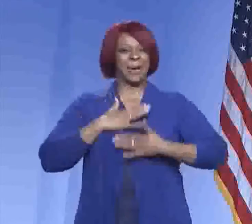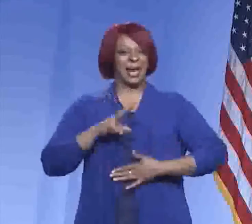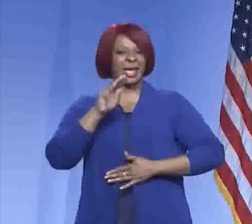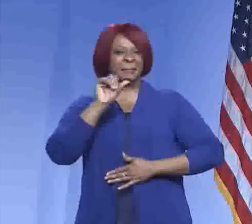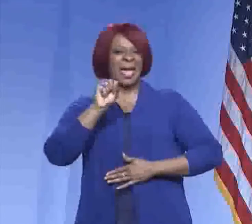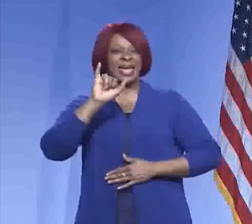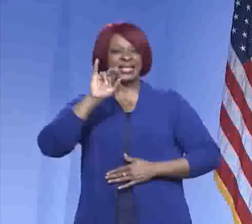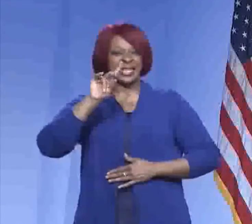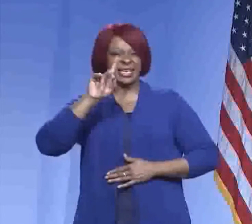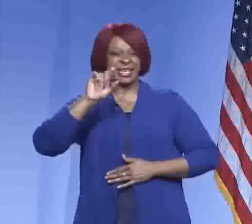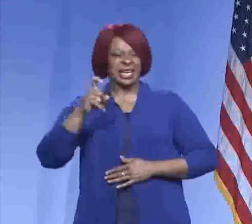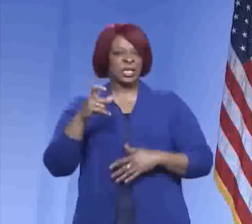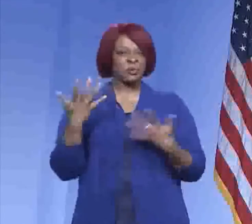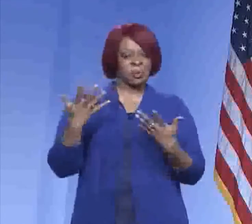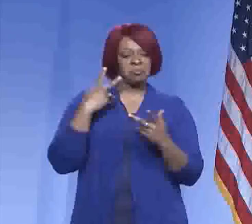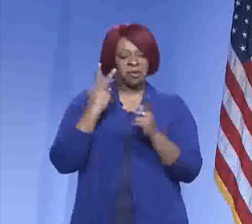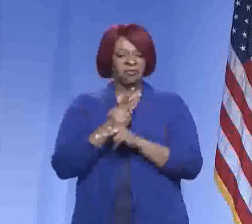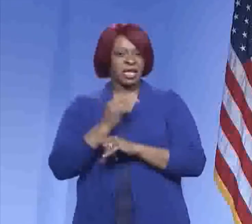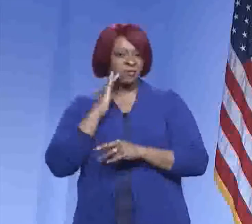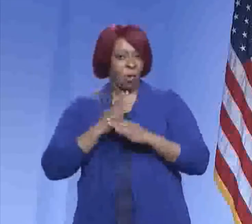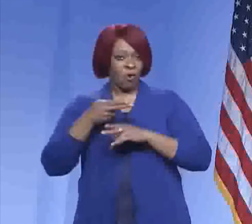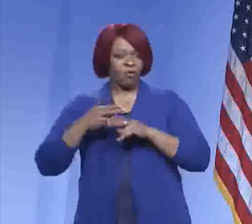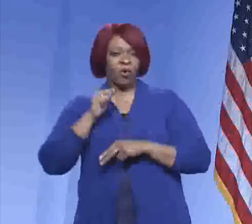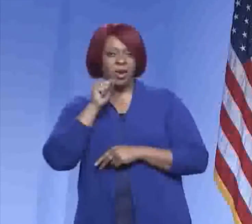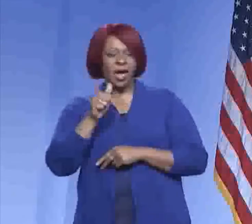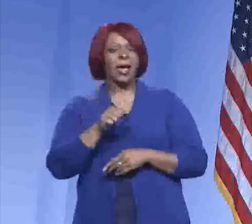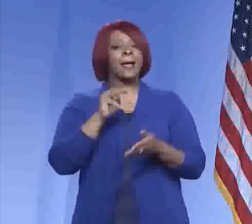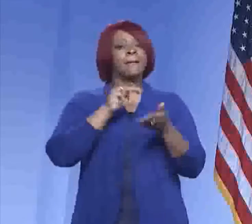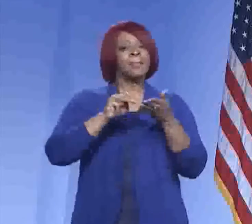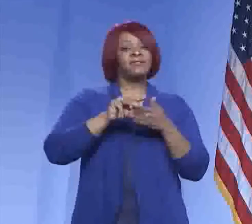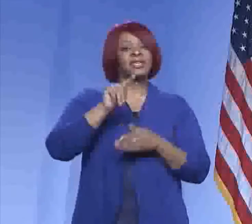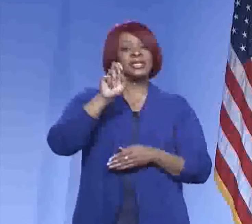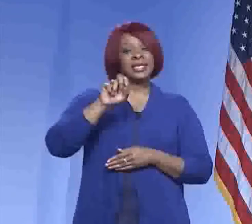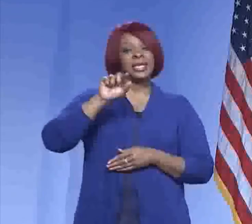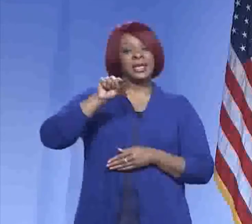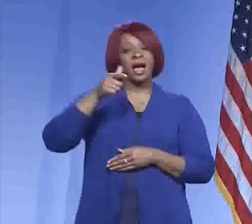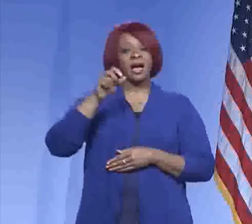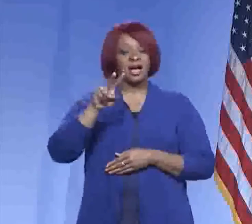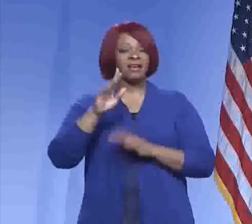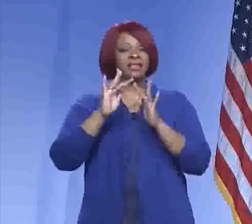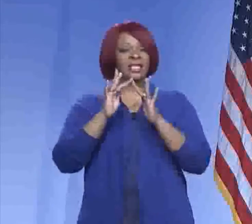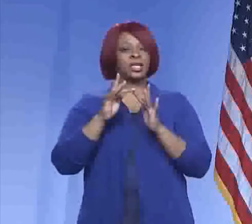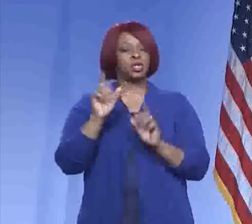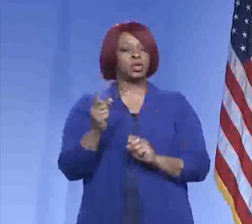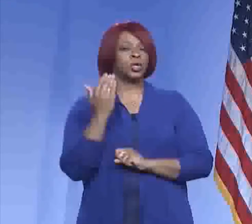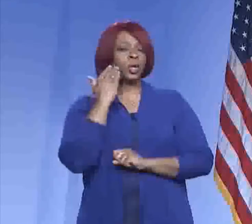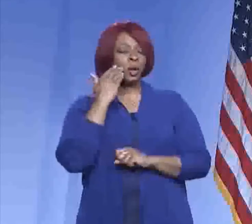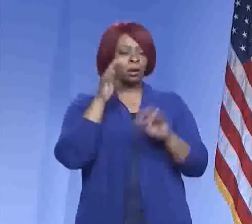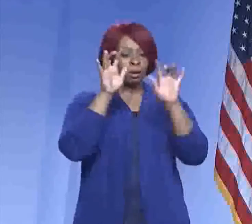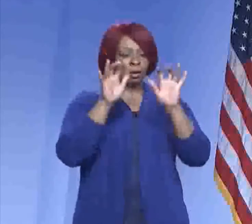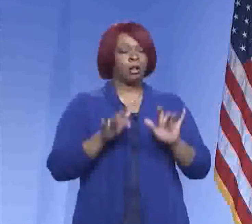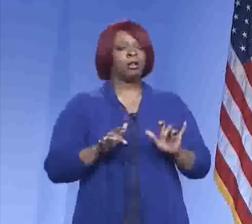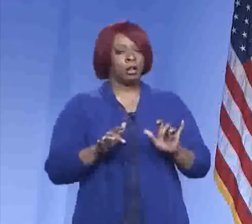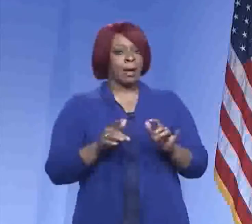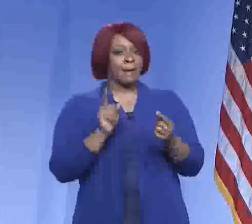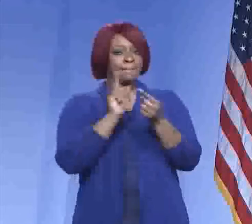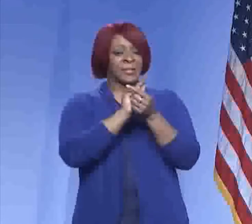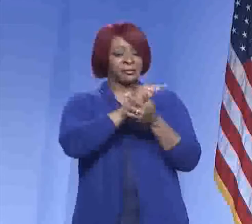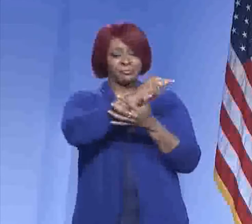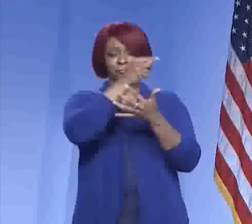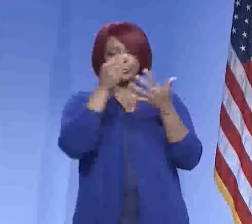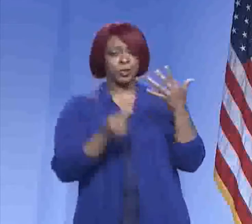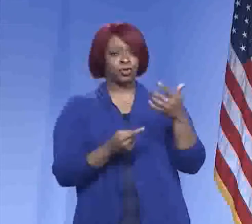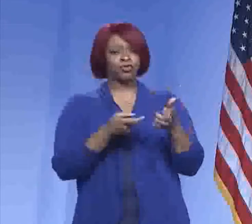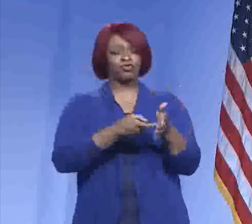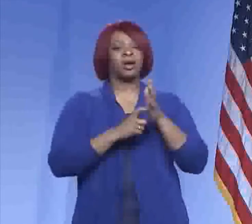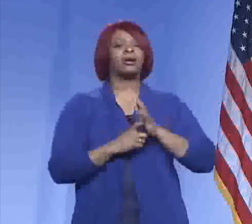would be on the COVID-19.MemphisTN.gov site. Just so you'll know, you'll be able to go on there. If you meet any of these criteria,